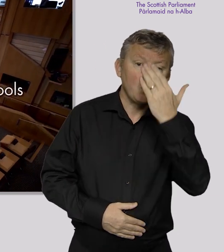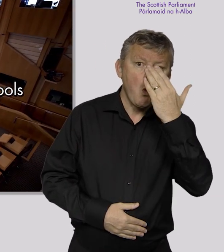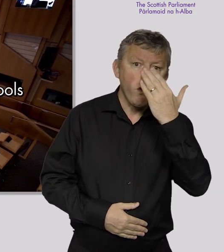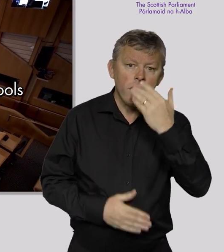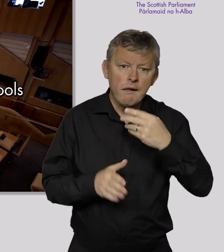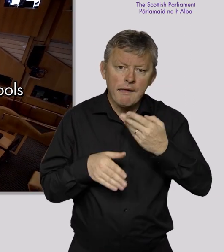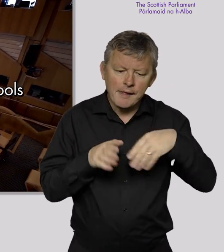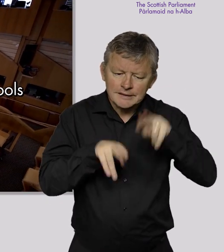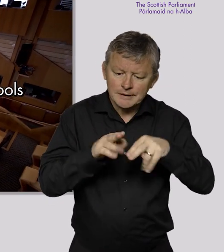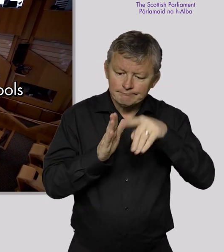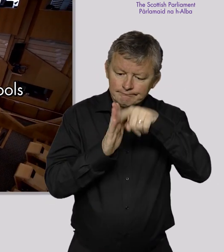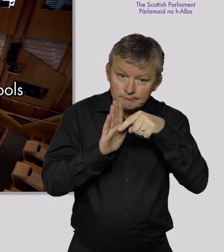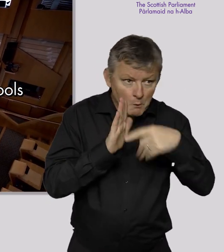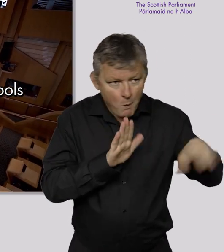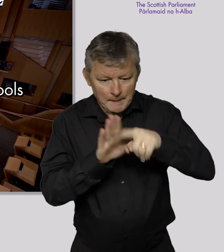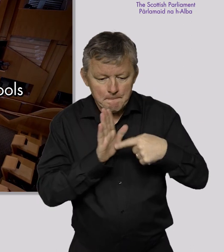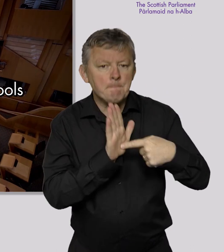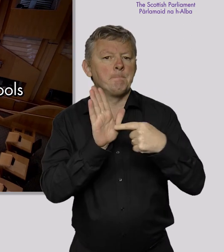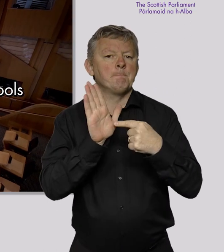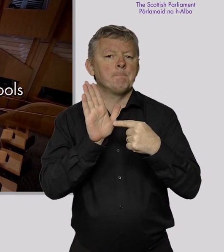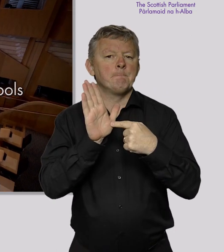Standardised Assessments in Schools